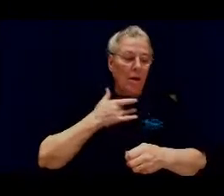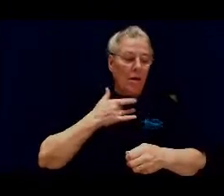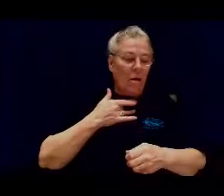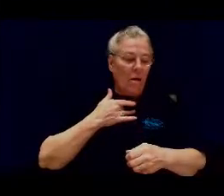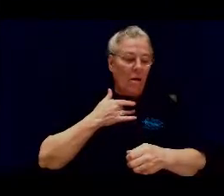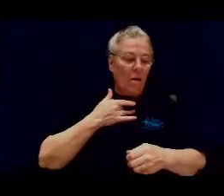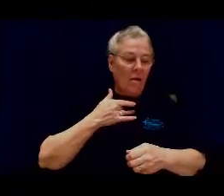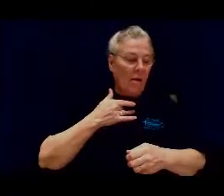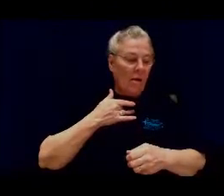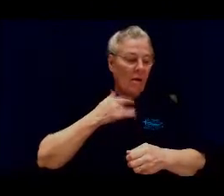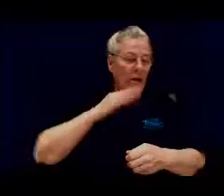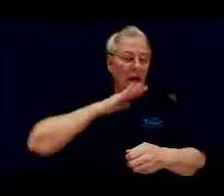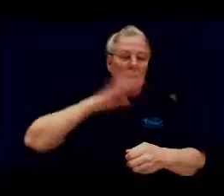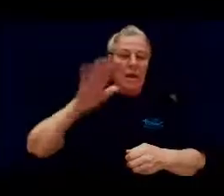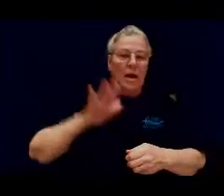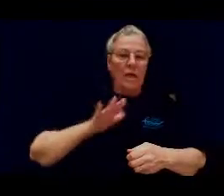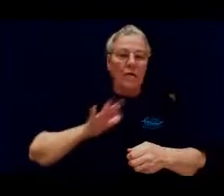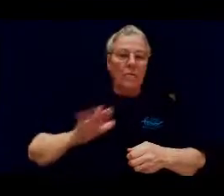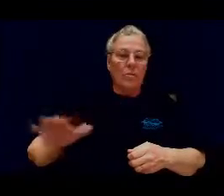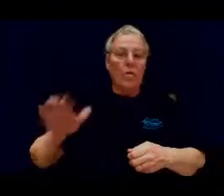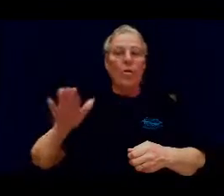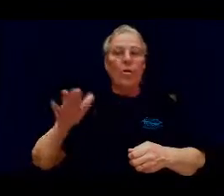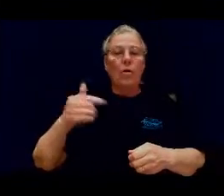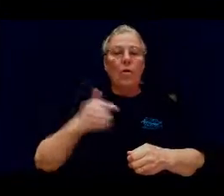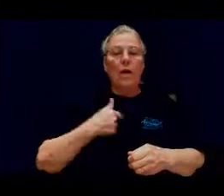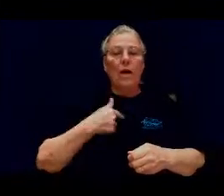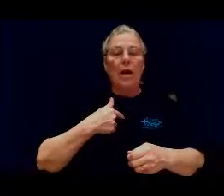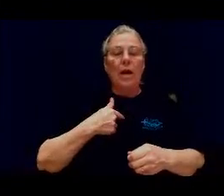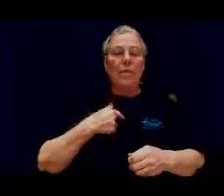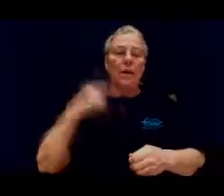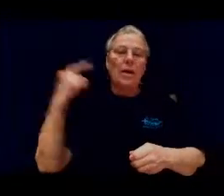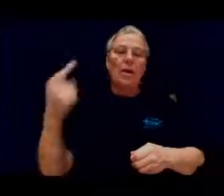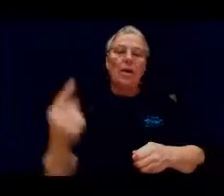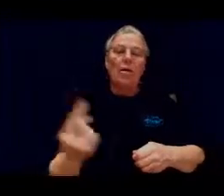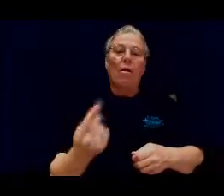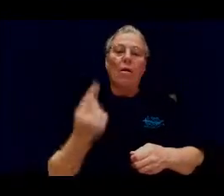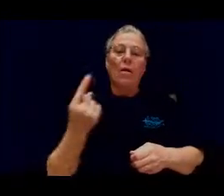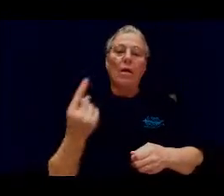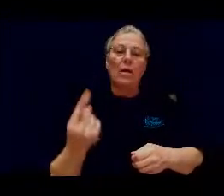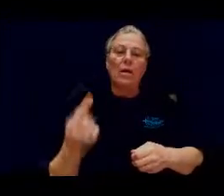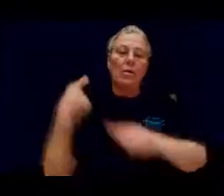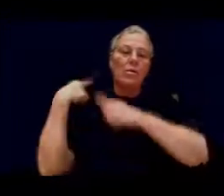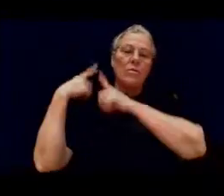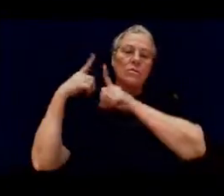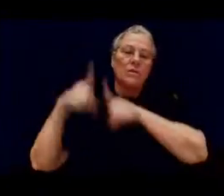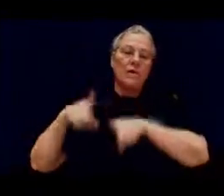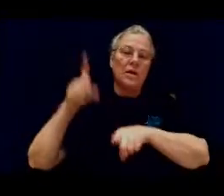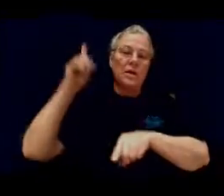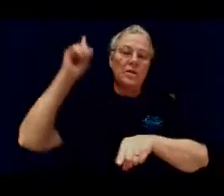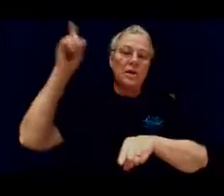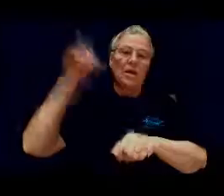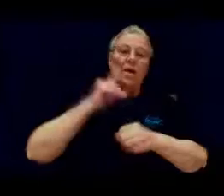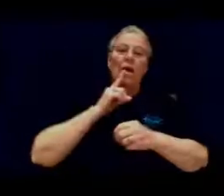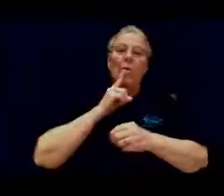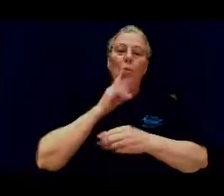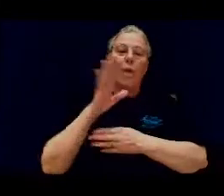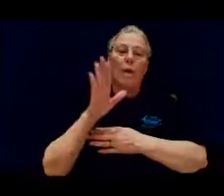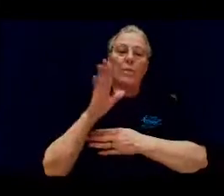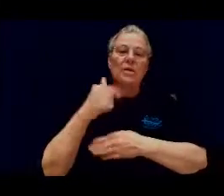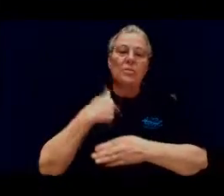heart never more will I be all alone since he promised